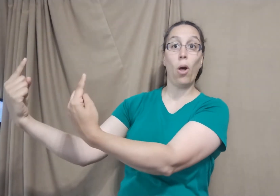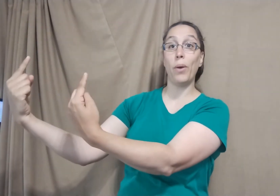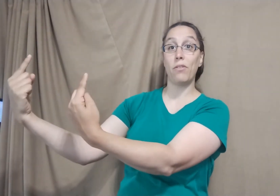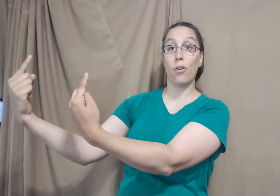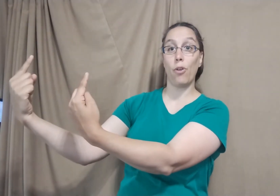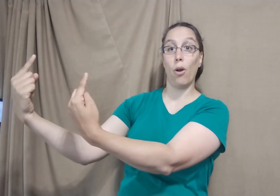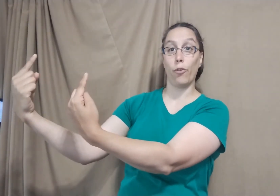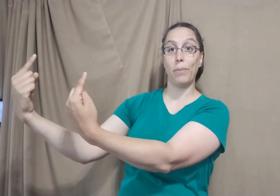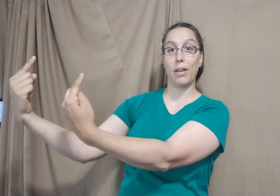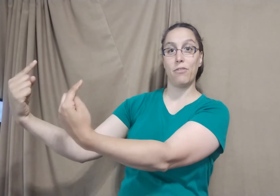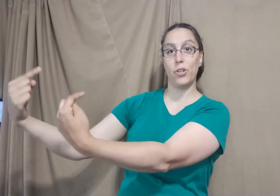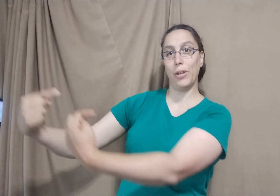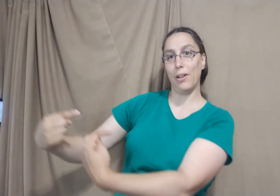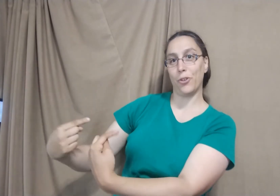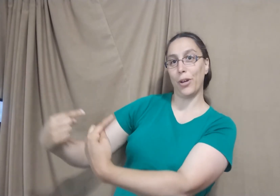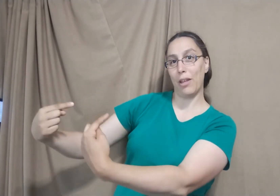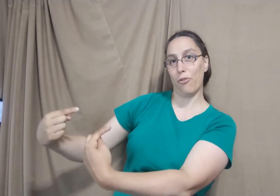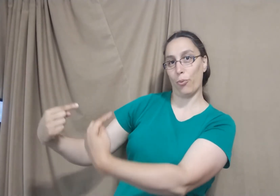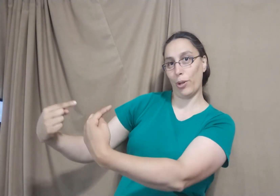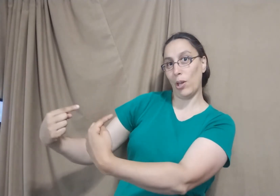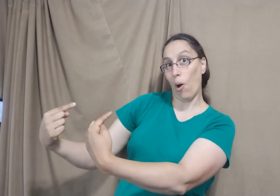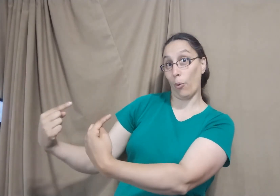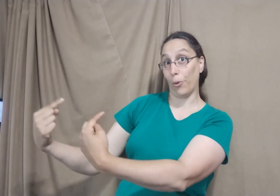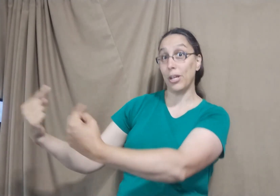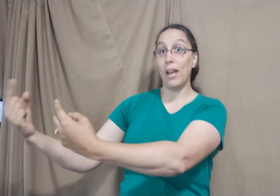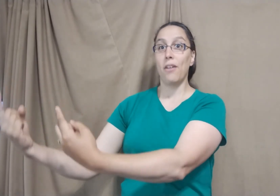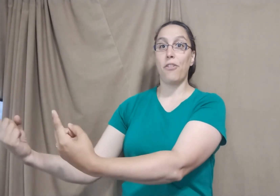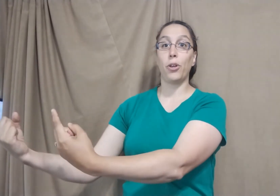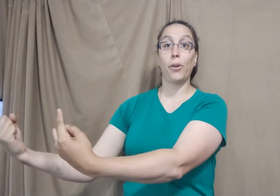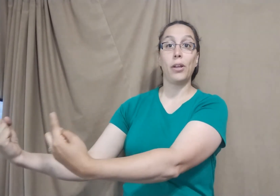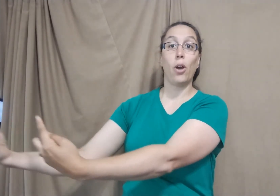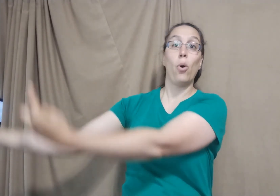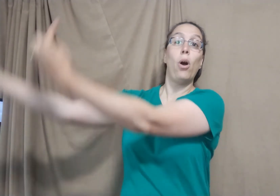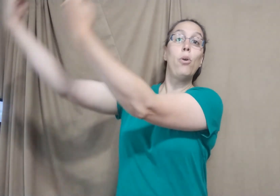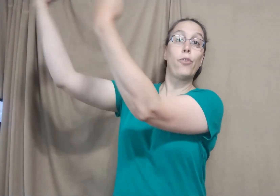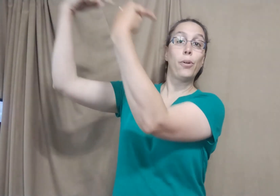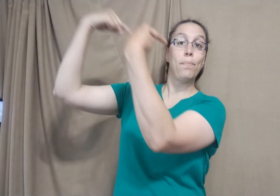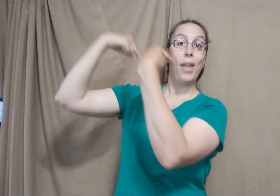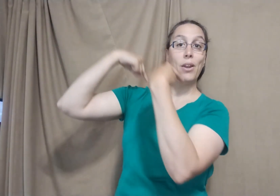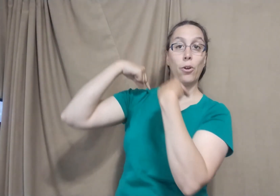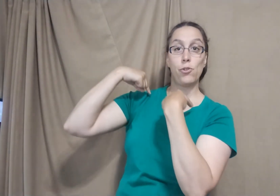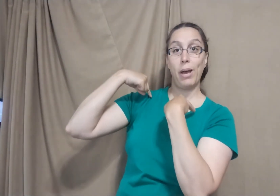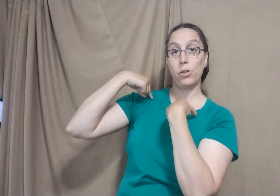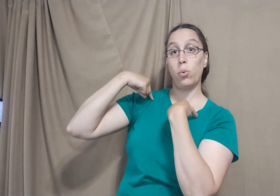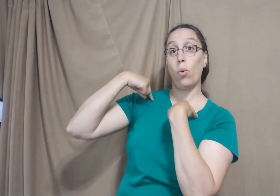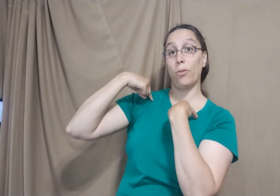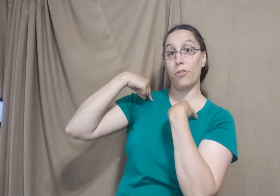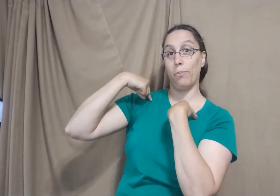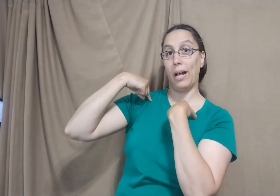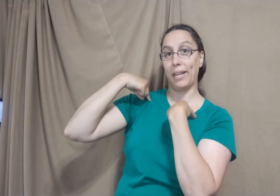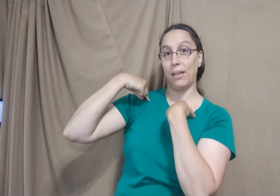always goes over because to do it under is really awkward. So you're going to go over and arch back towards your body.